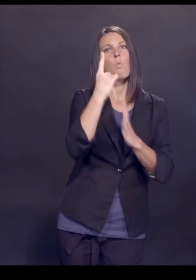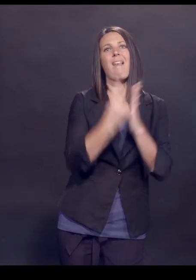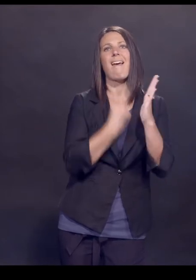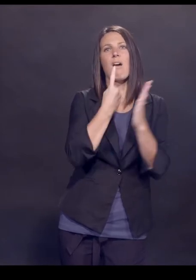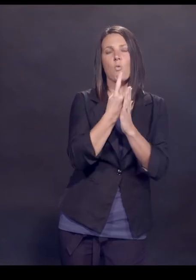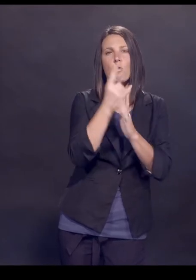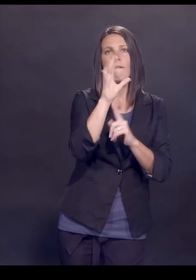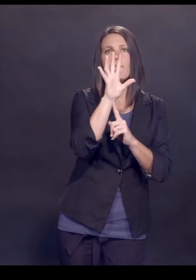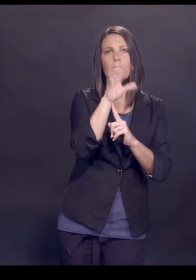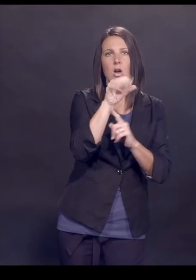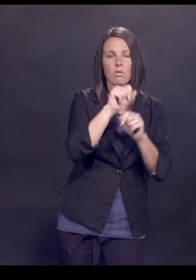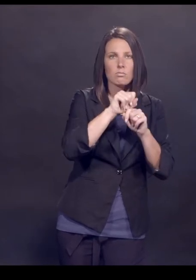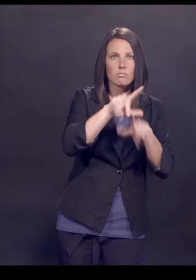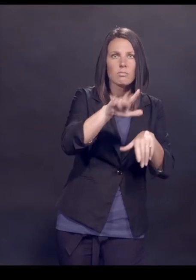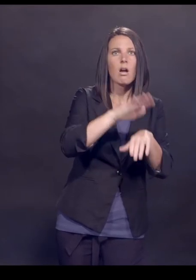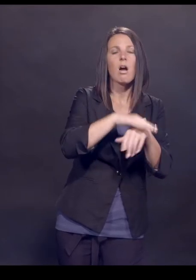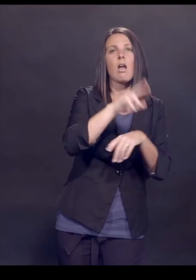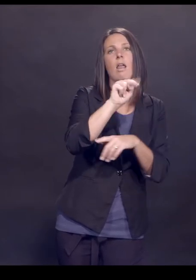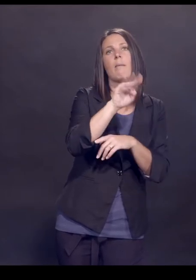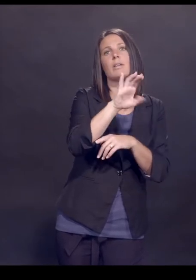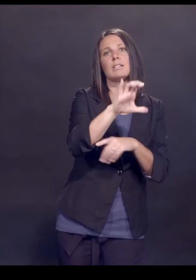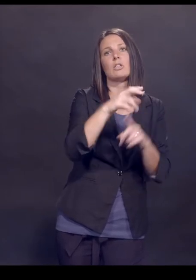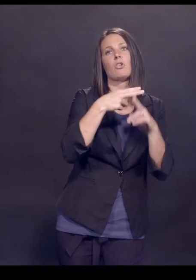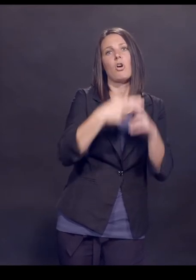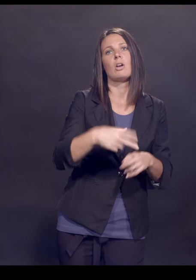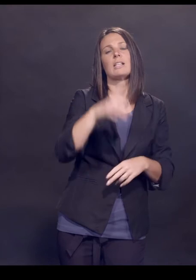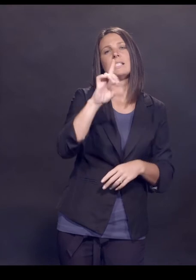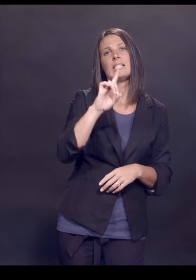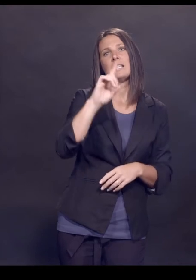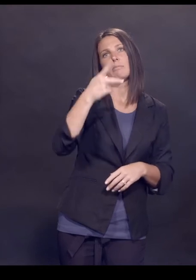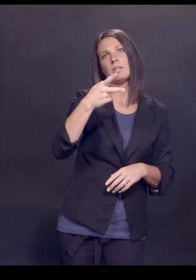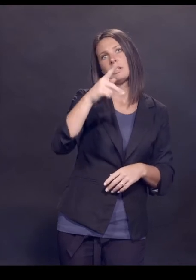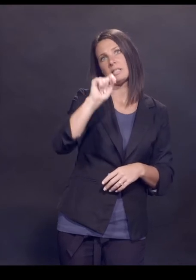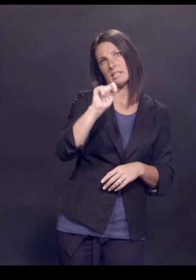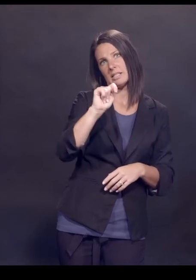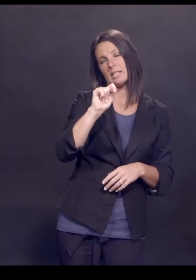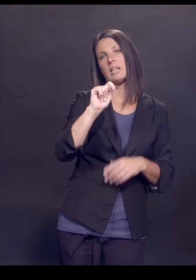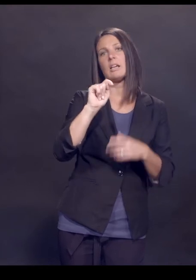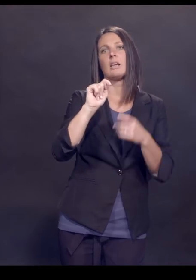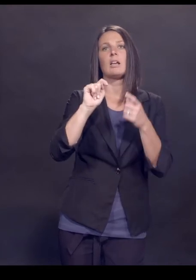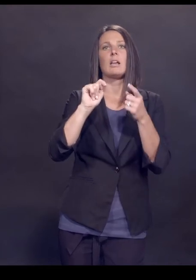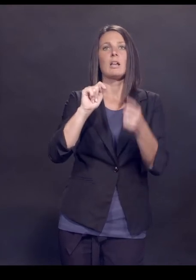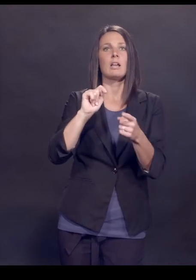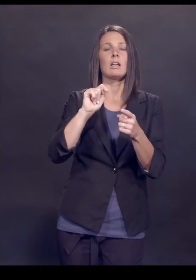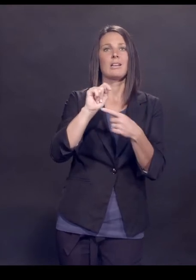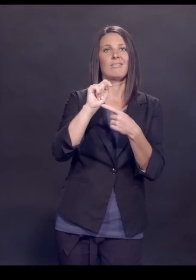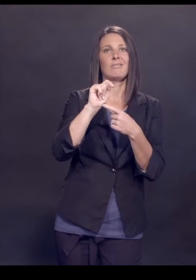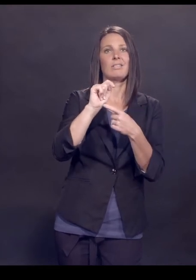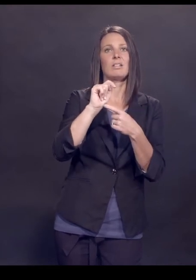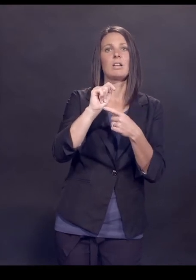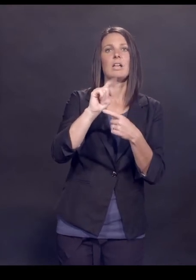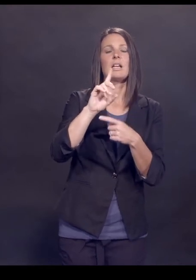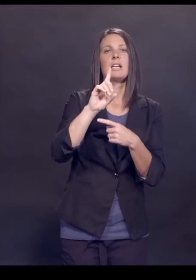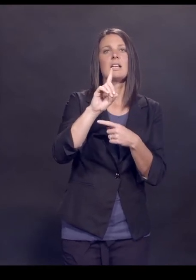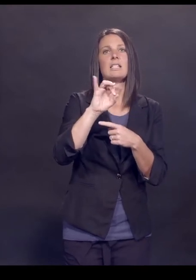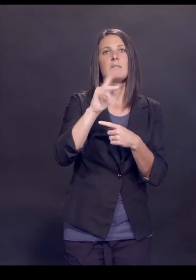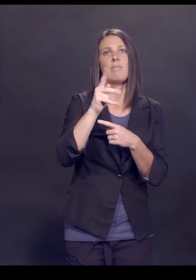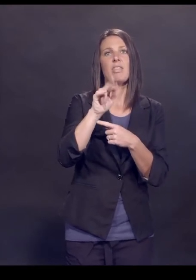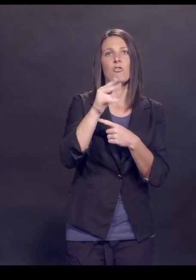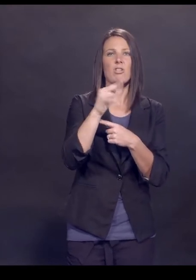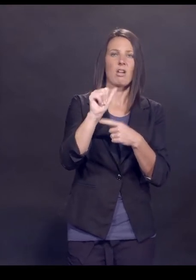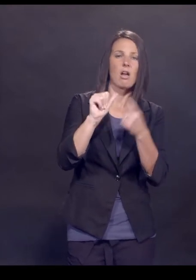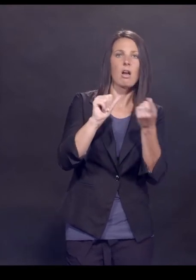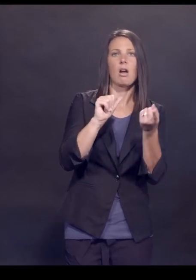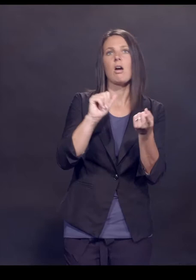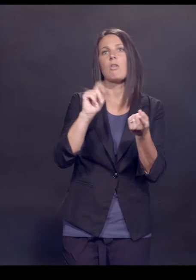that was released on NBC called DPT Vaccine Roulette. So, DPT stands for diphtheria pertussis tetanus, although